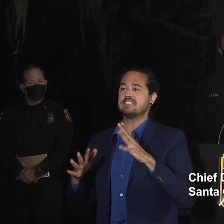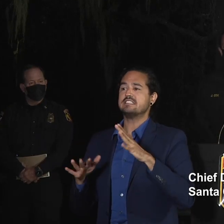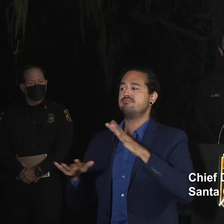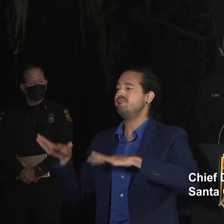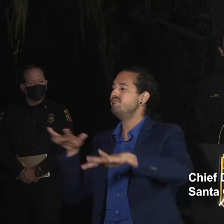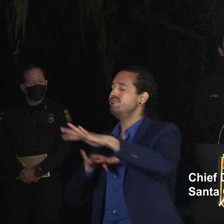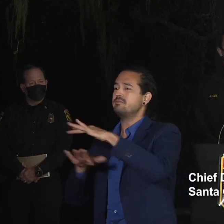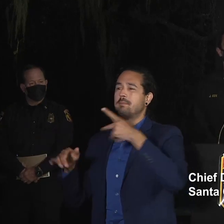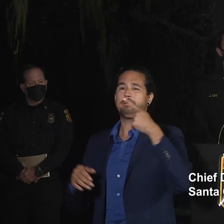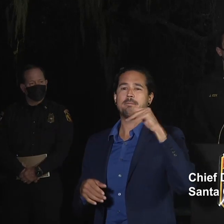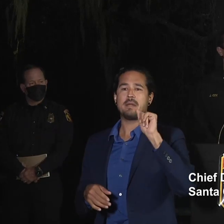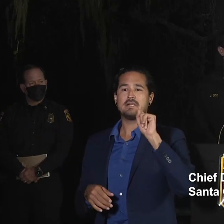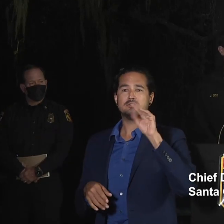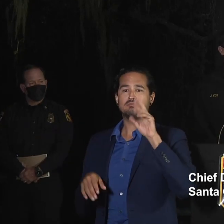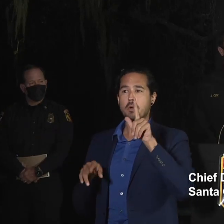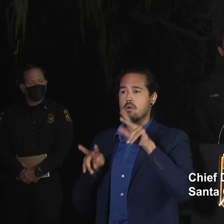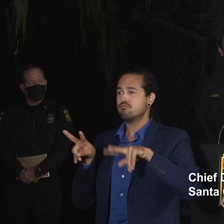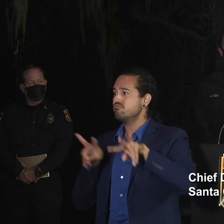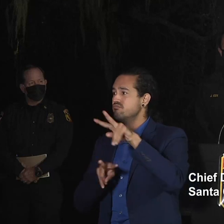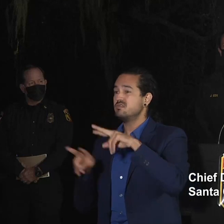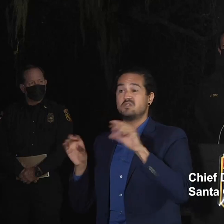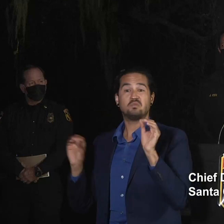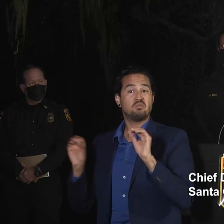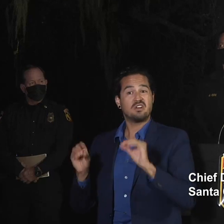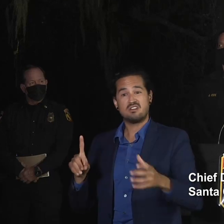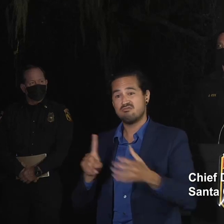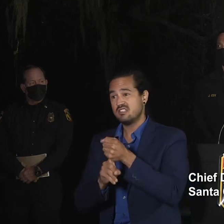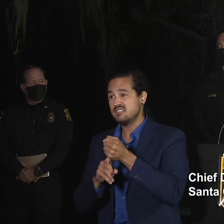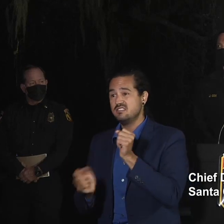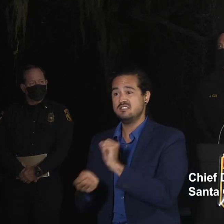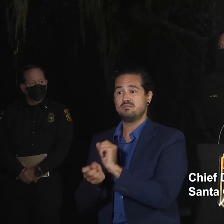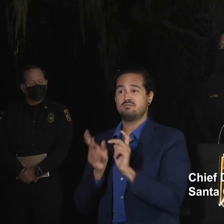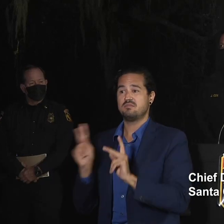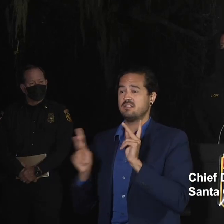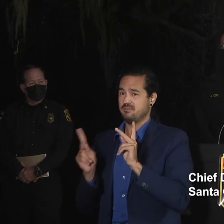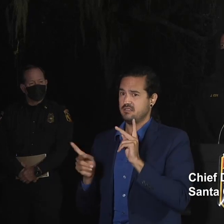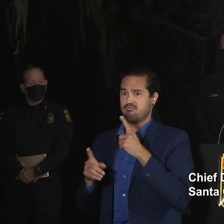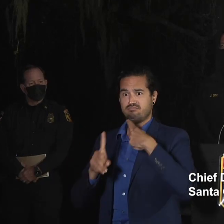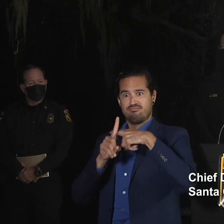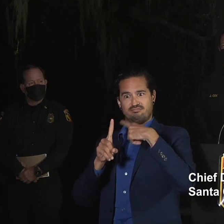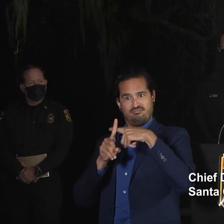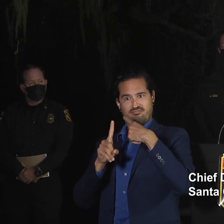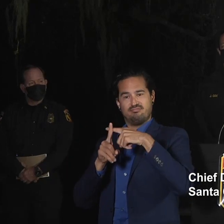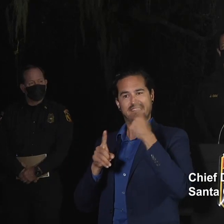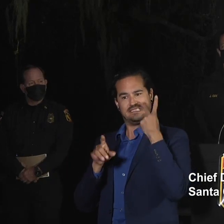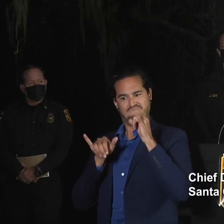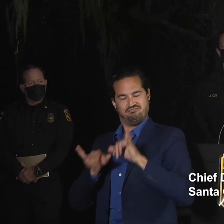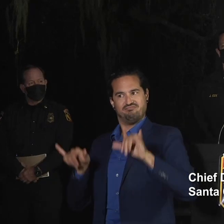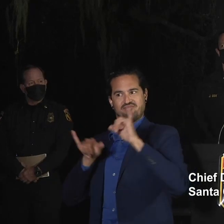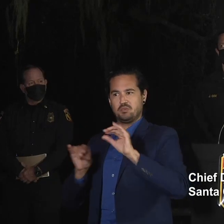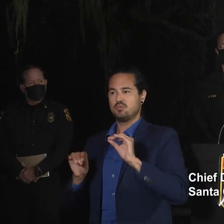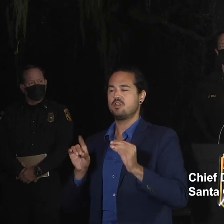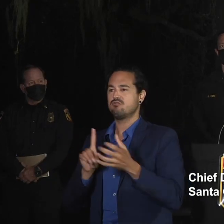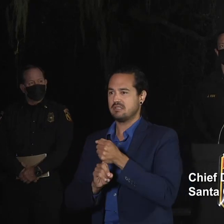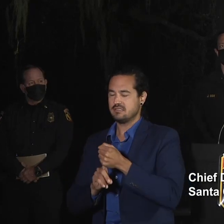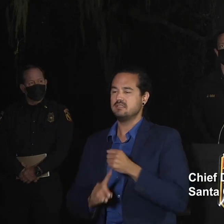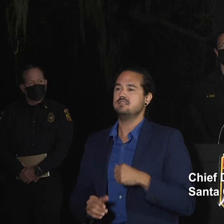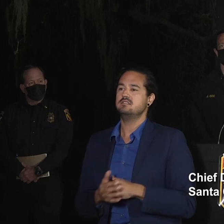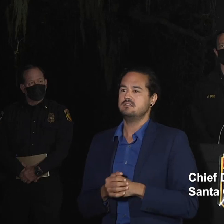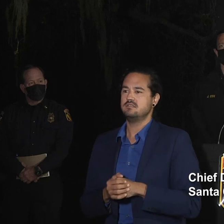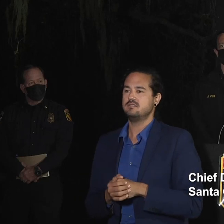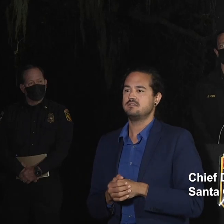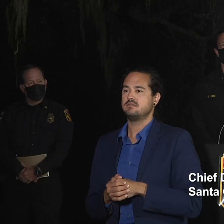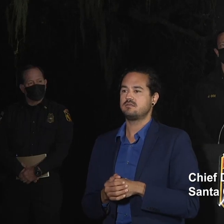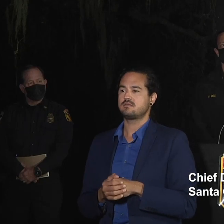which is a good thing. Last night, we had 60 officers and deputies that were patrolling. Today, we'll have a 4221 from the